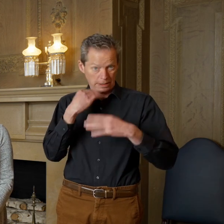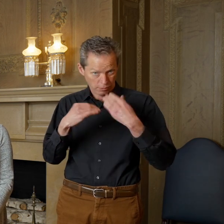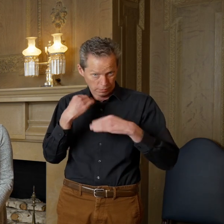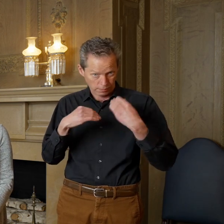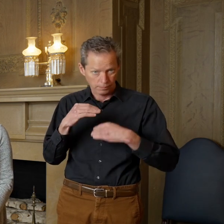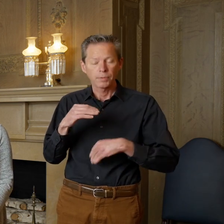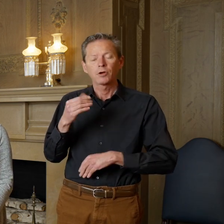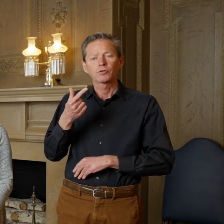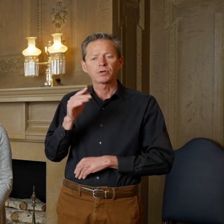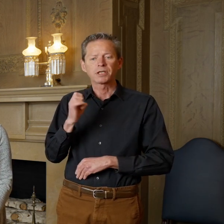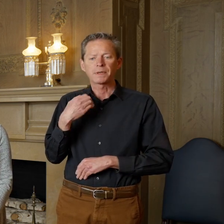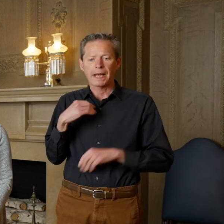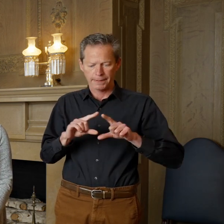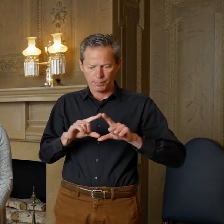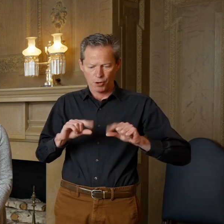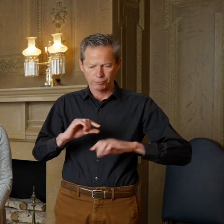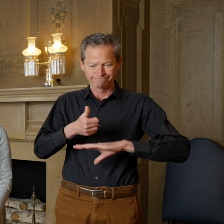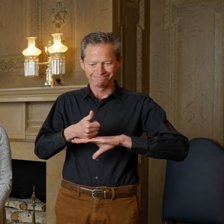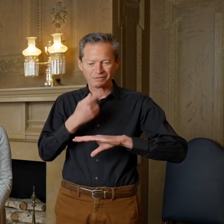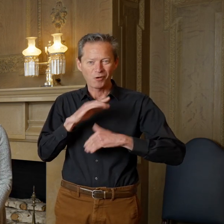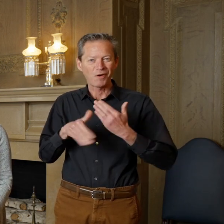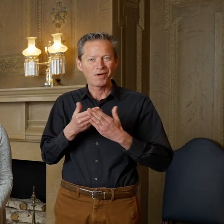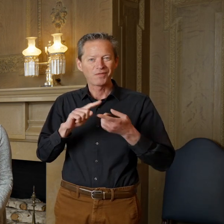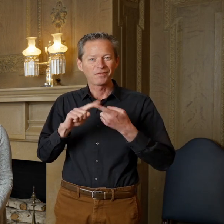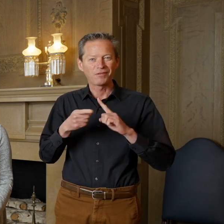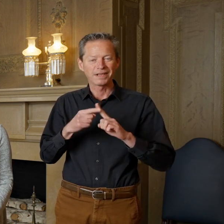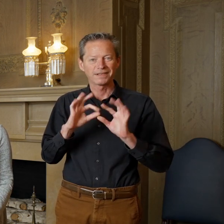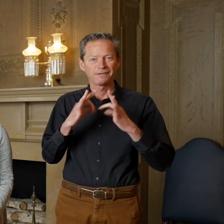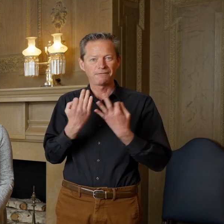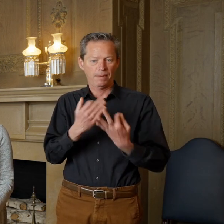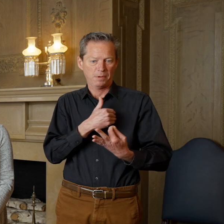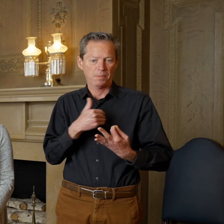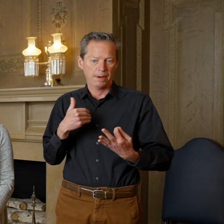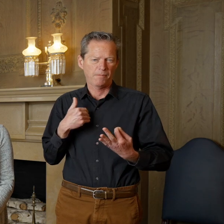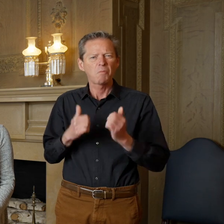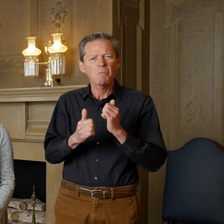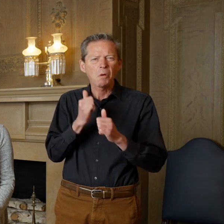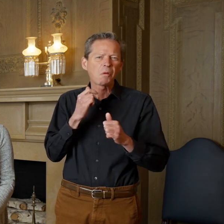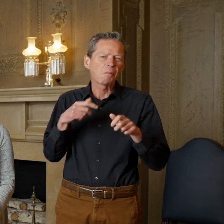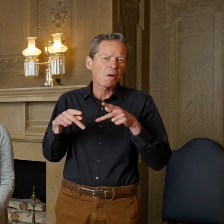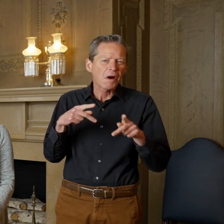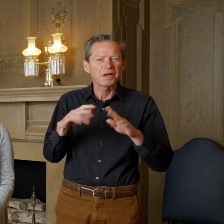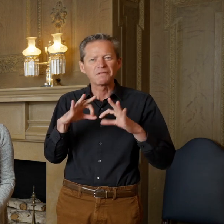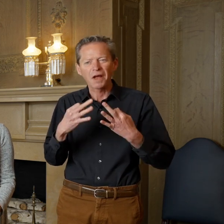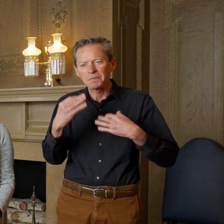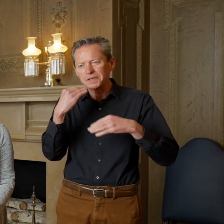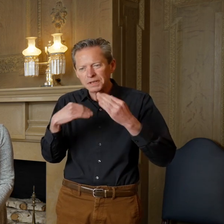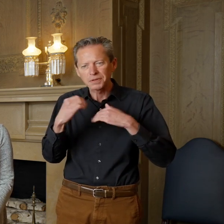had place cards made for all his friends and family members for most of the parties and family dinners, but he was also